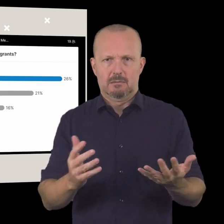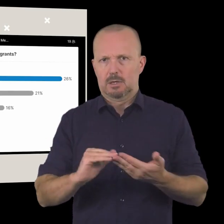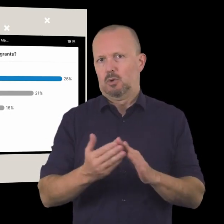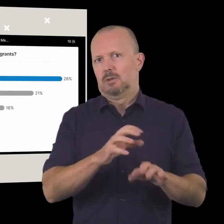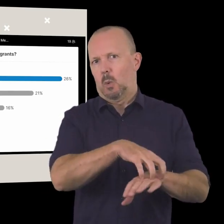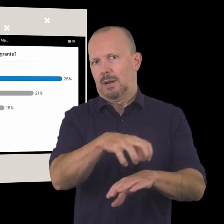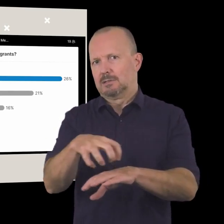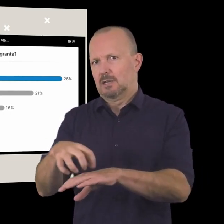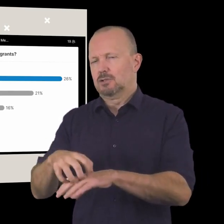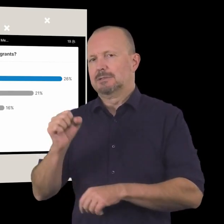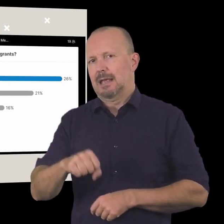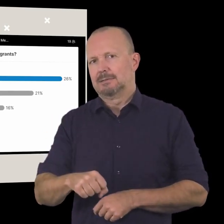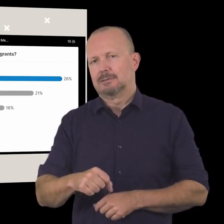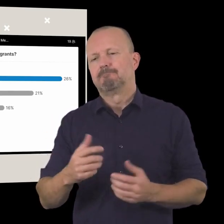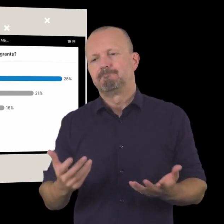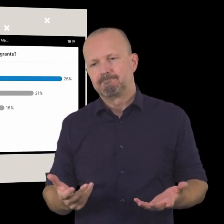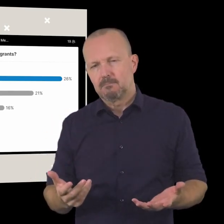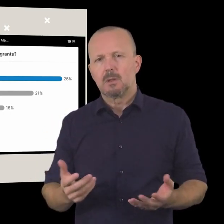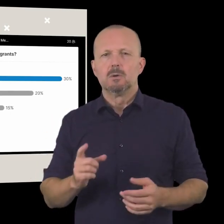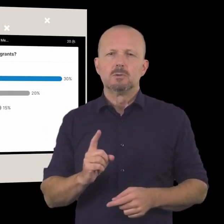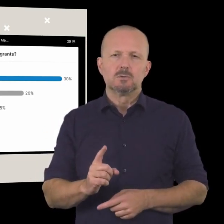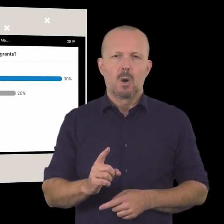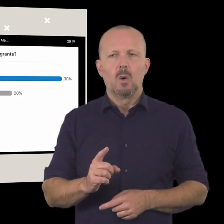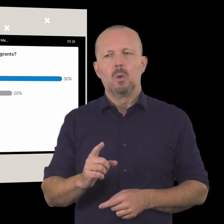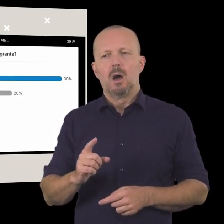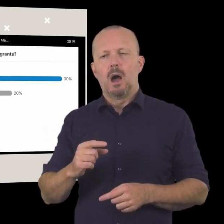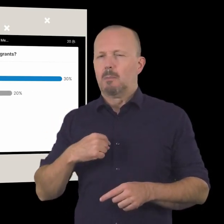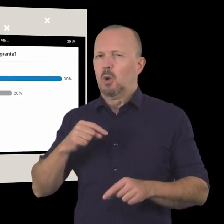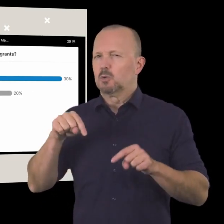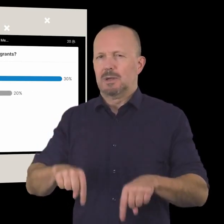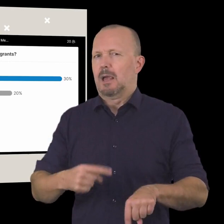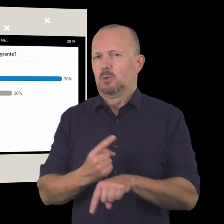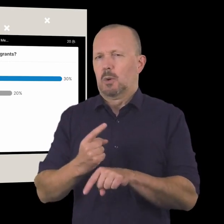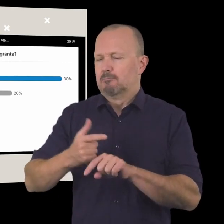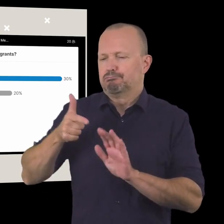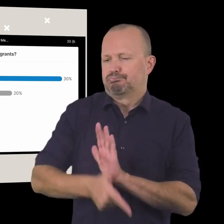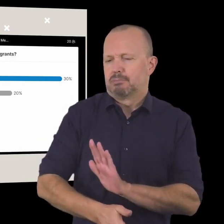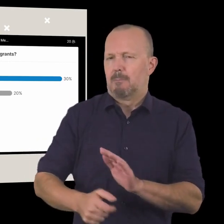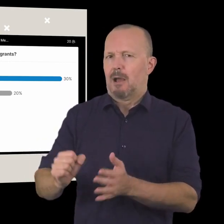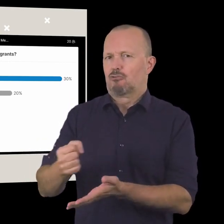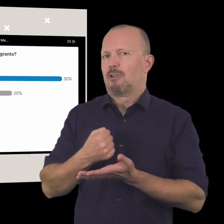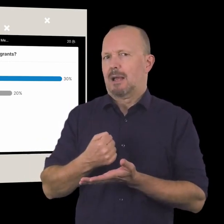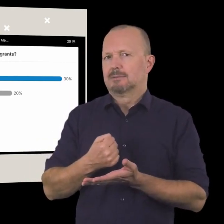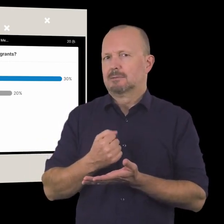large number of community organizations uh so uh we're not going to talk to grants today